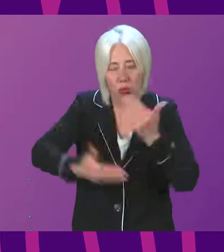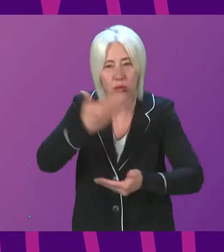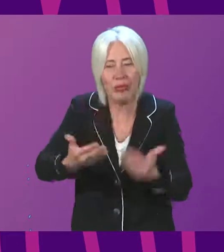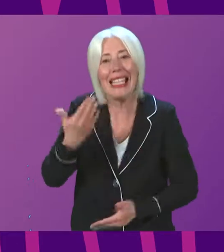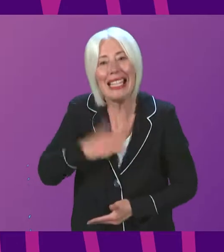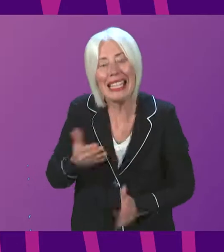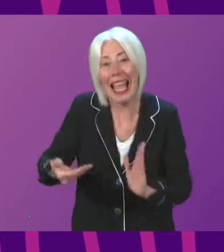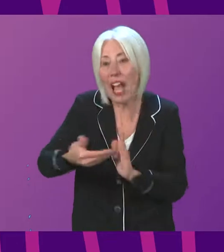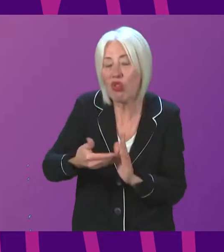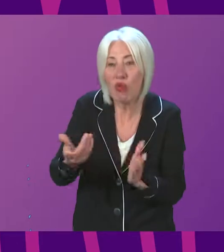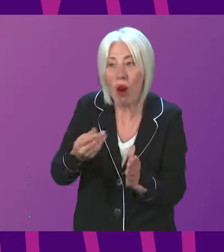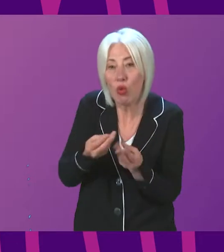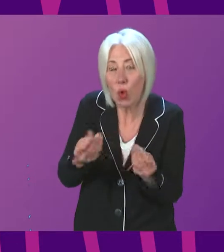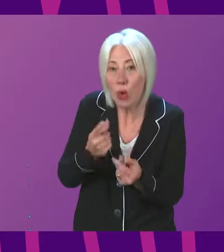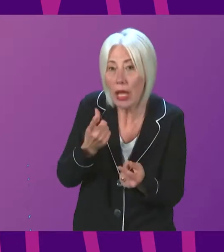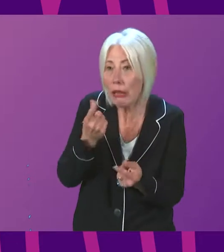The Cabinet Secretary.